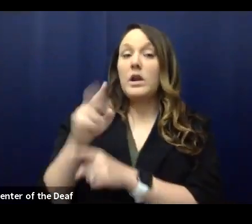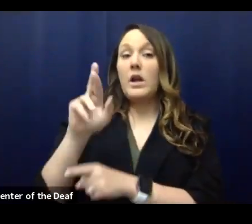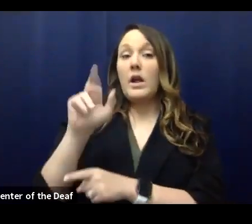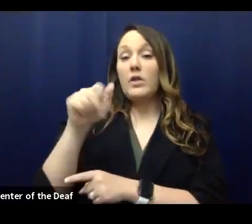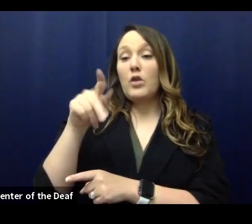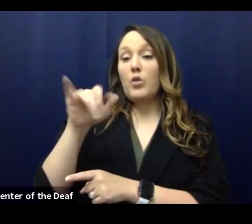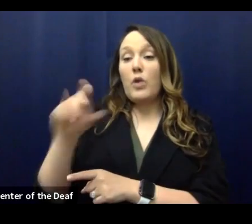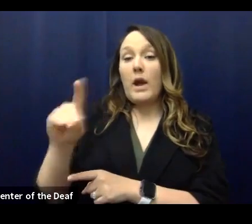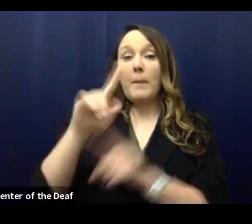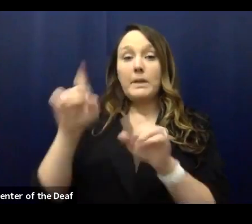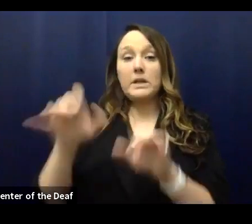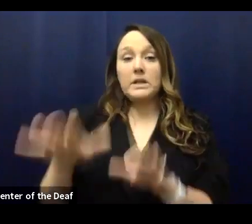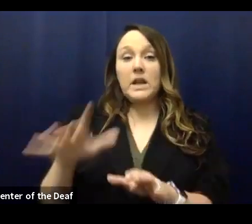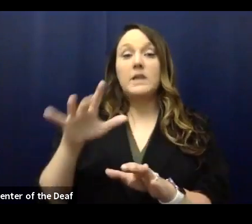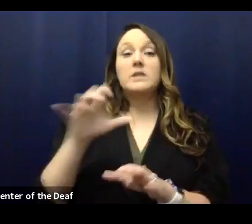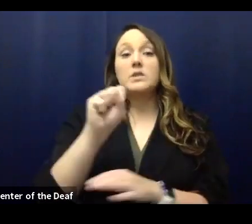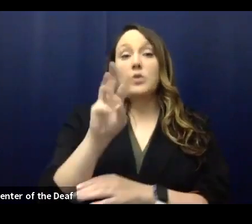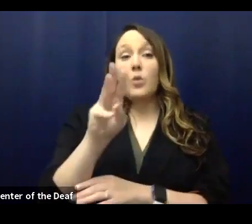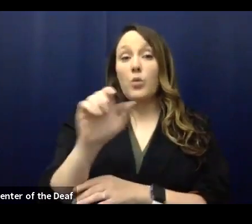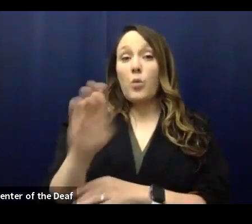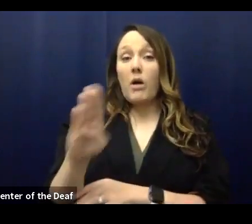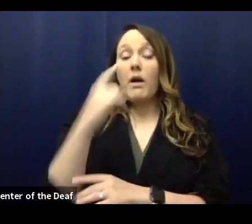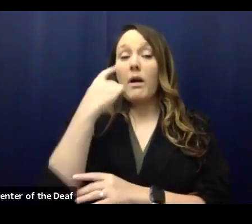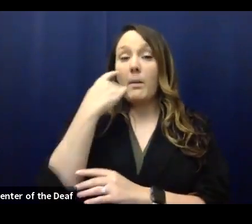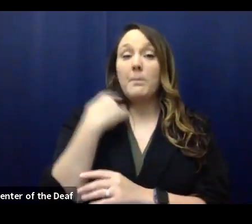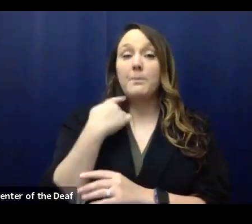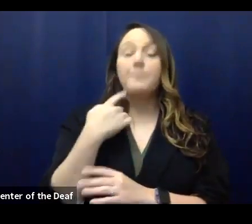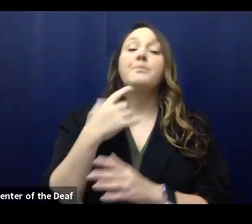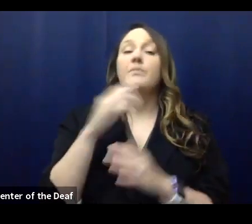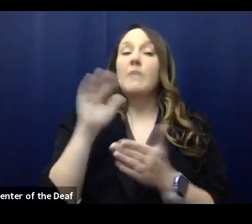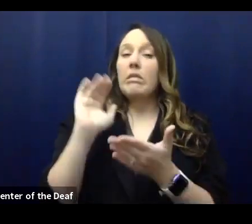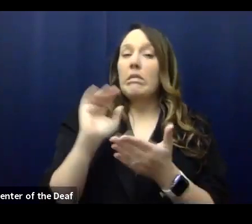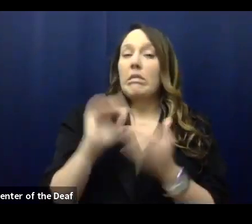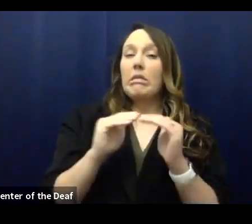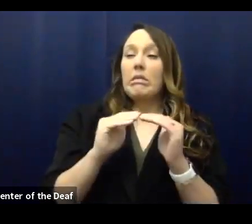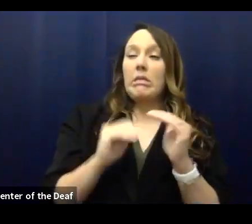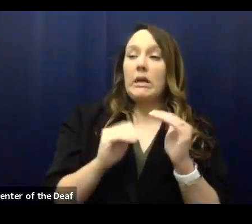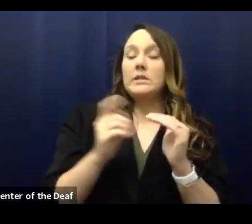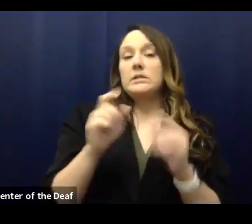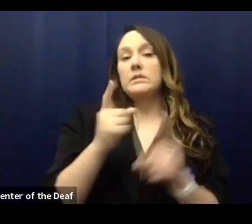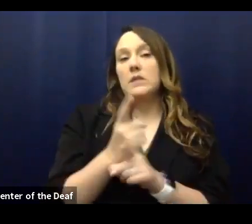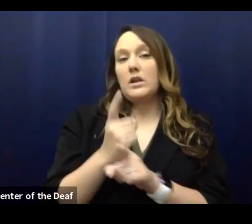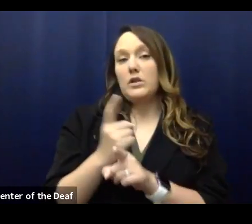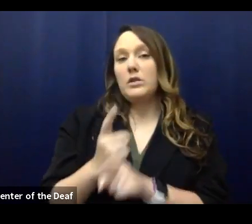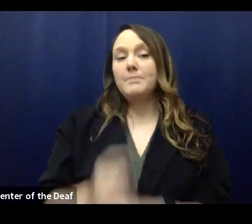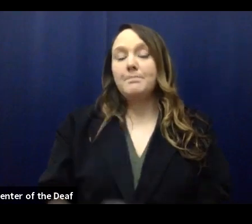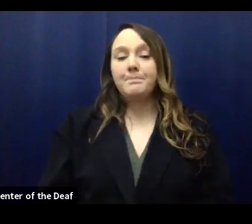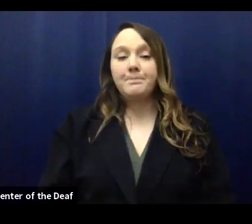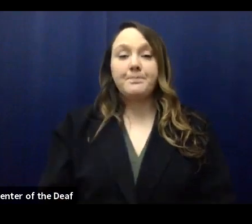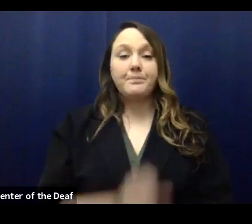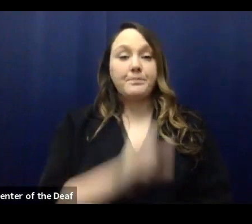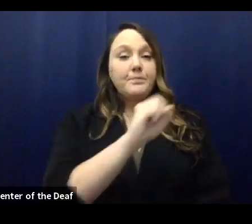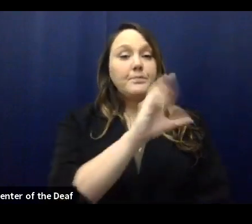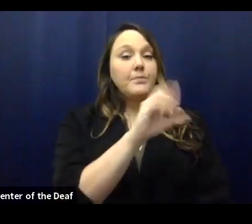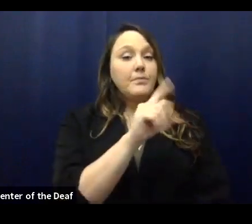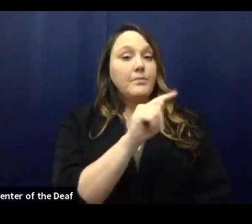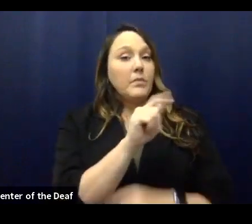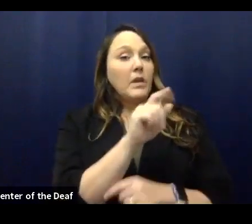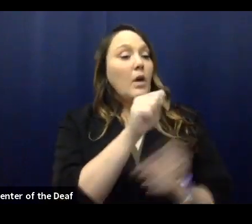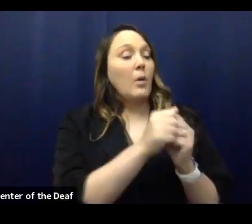swab the nose or swab the throat are a little less accurate than the ones you send out off to the lab. From Scott with Compass,